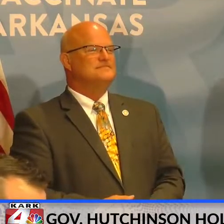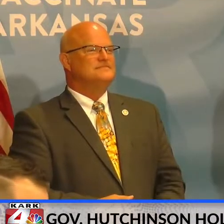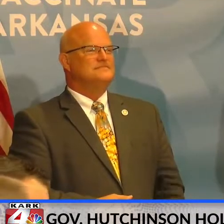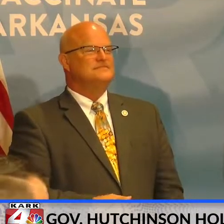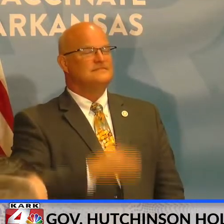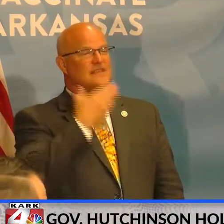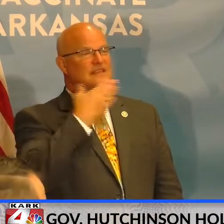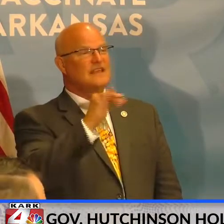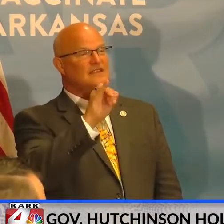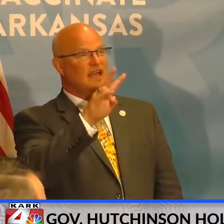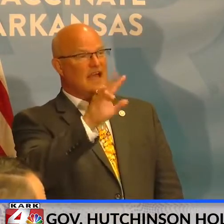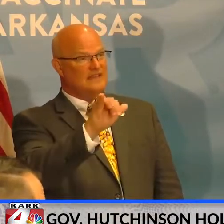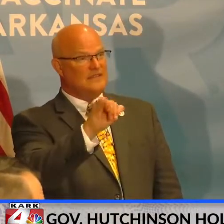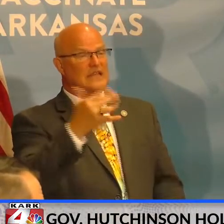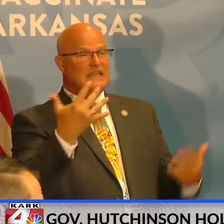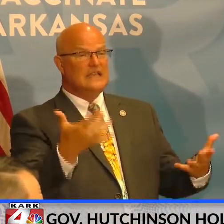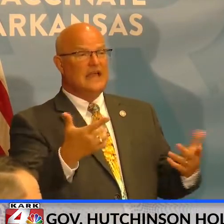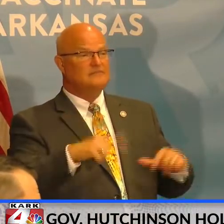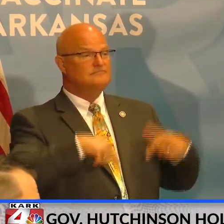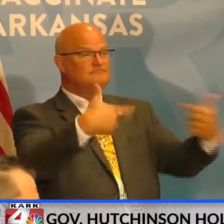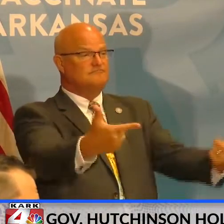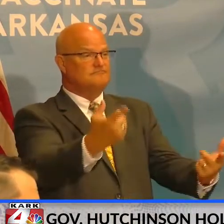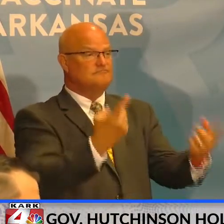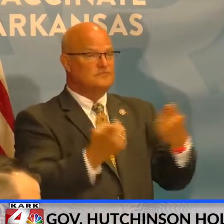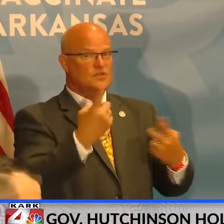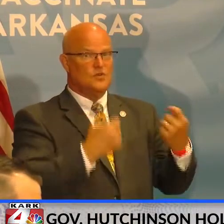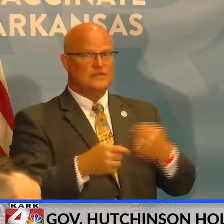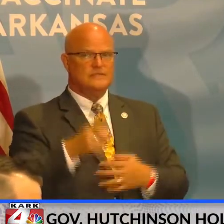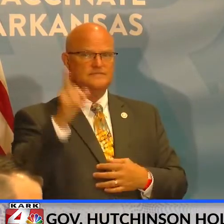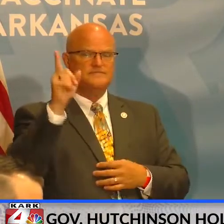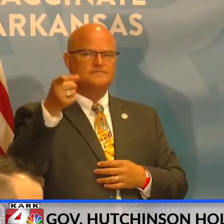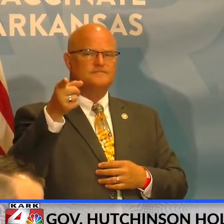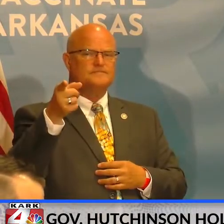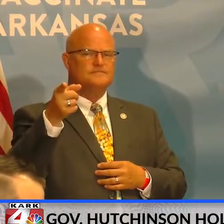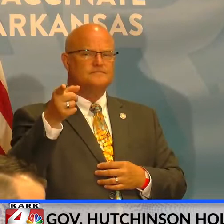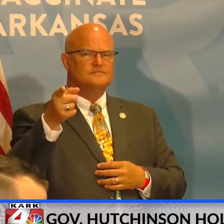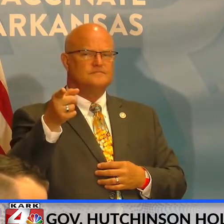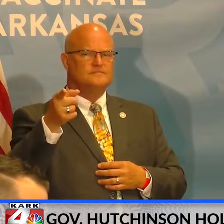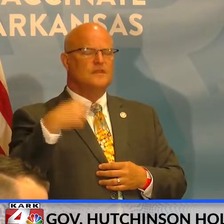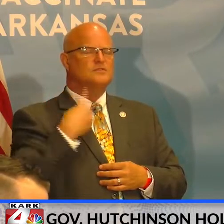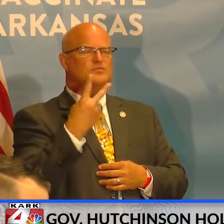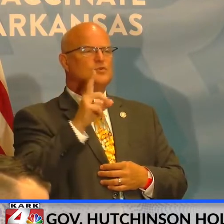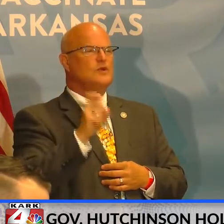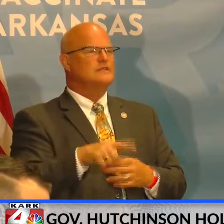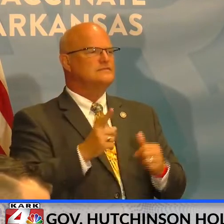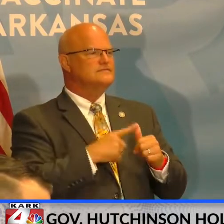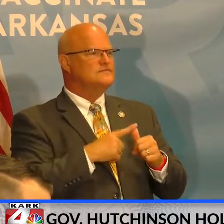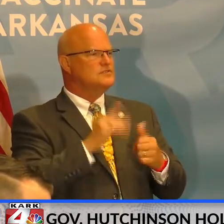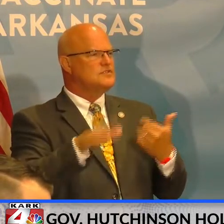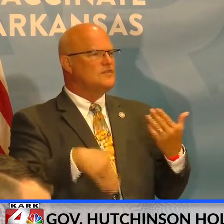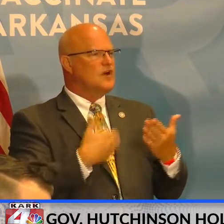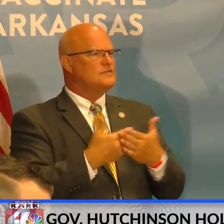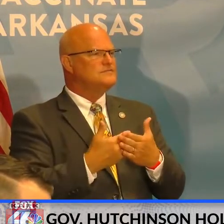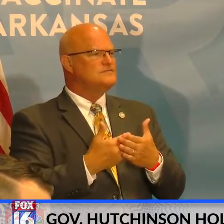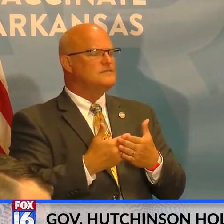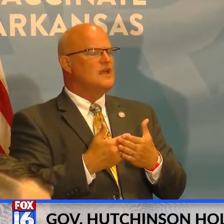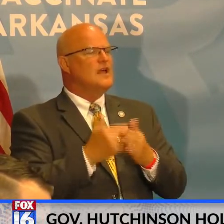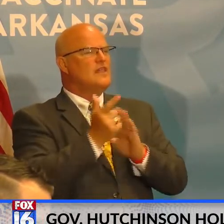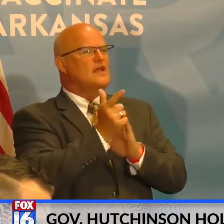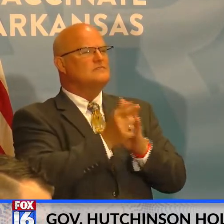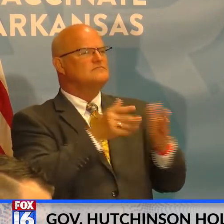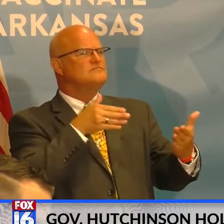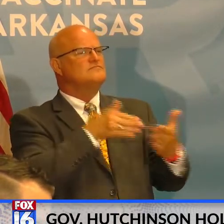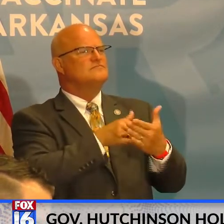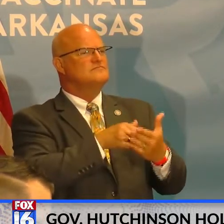Thank you, Ivy. With that, we'll take any questions. I wanted to ask you two questions. First of all, there, the lawsuit that was filed against